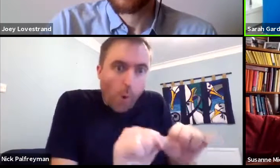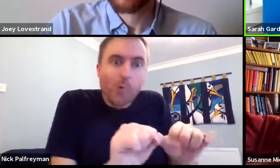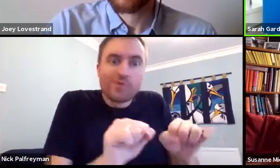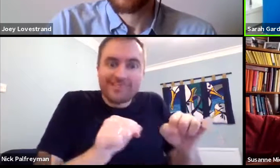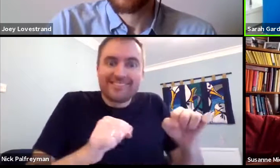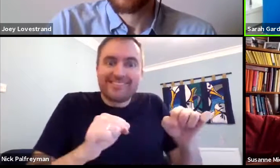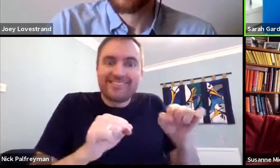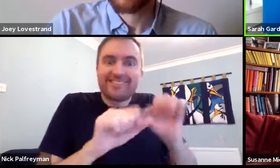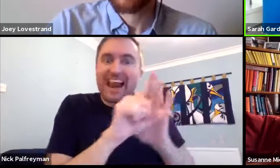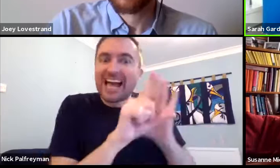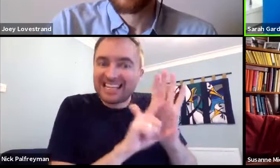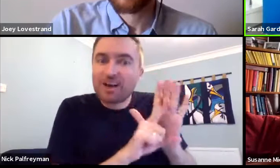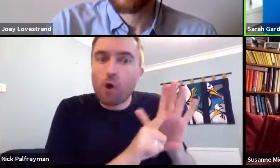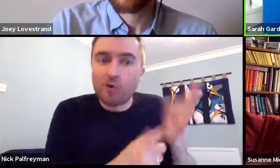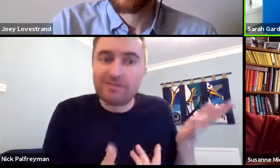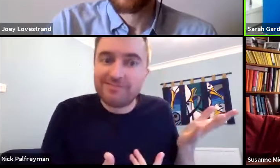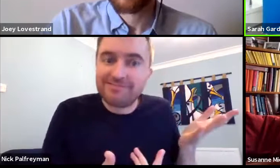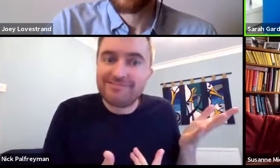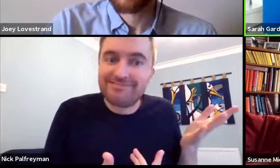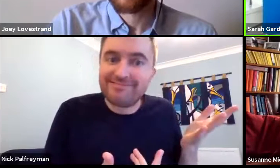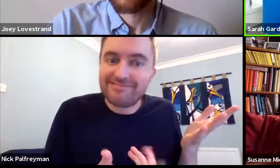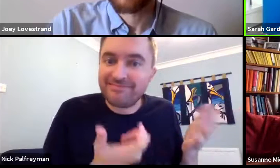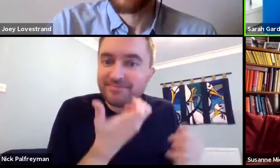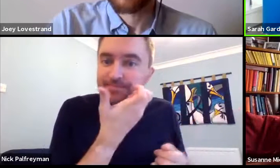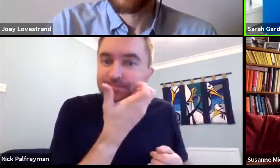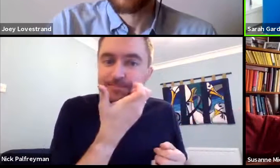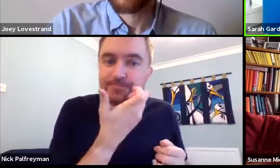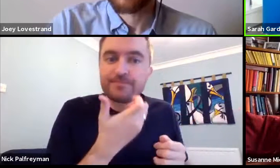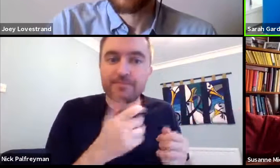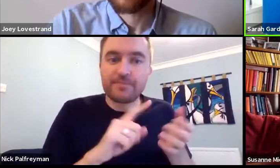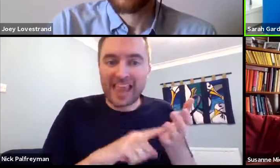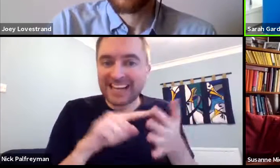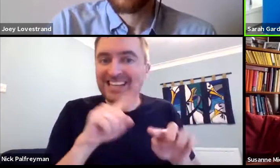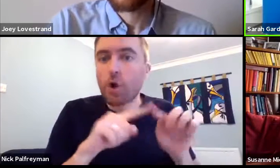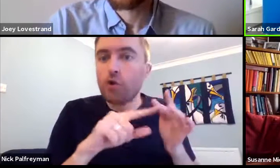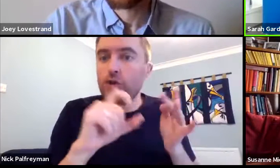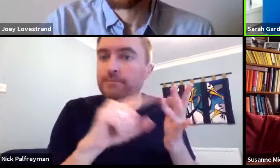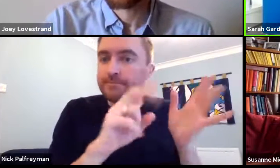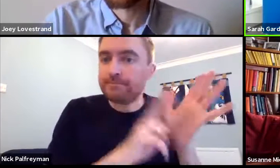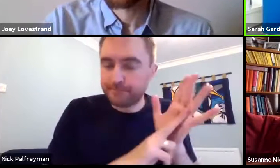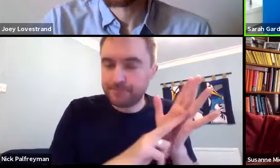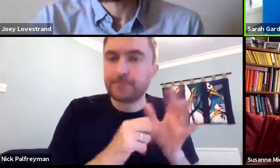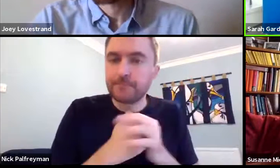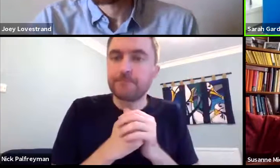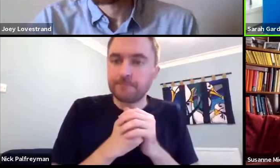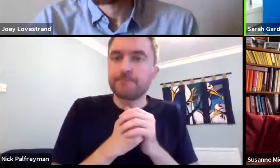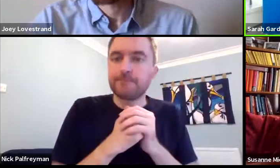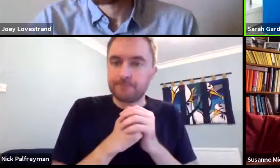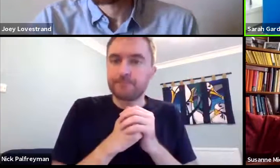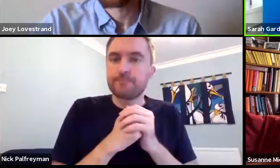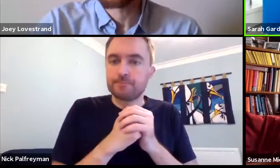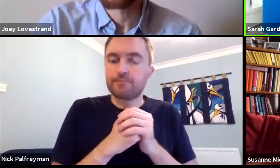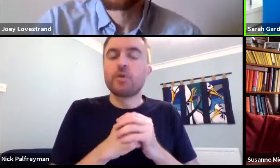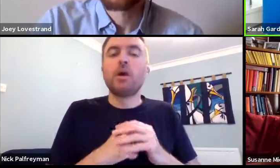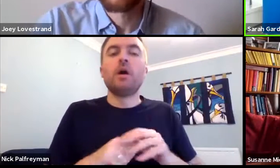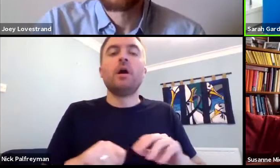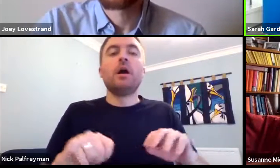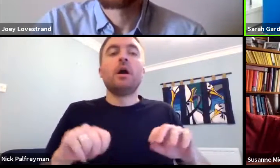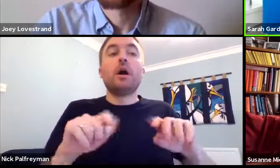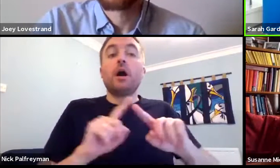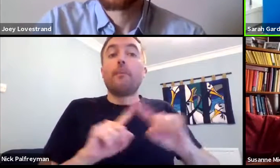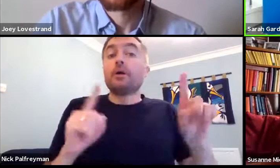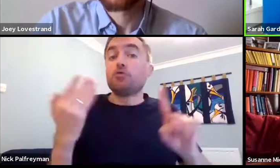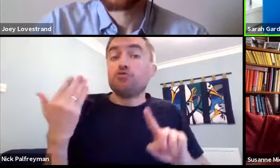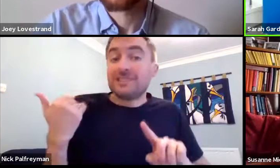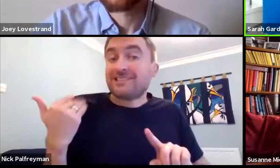that awareness that it had its own grammar, its own lexicon, its own lexical dictionary and